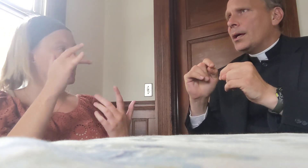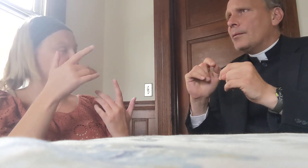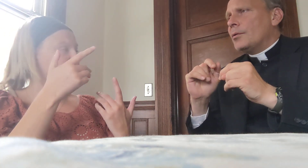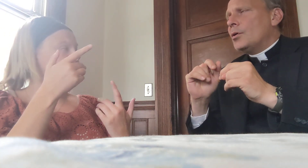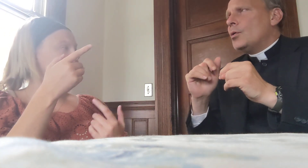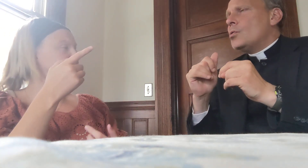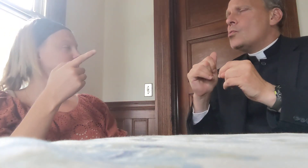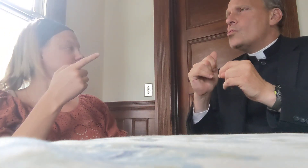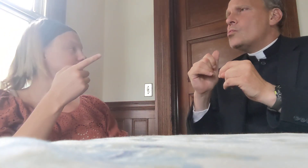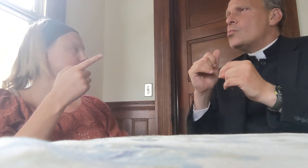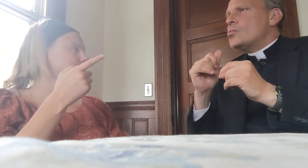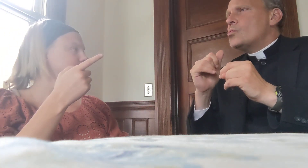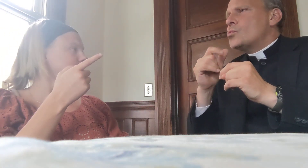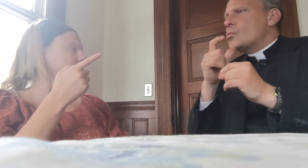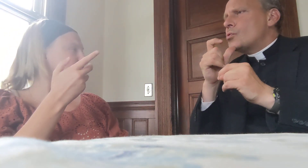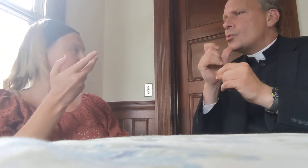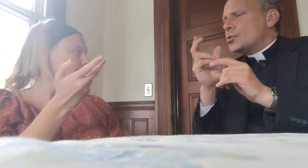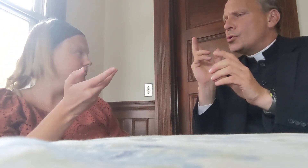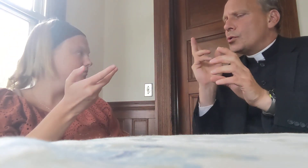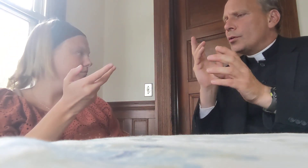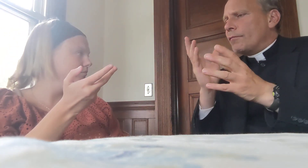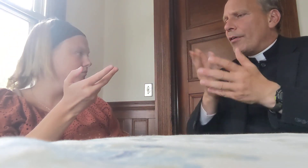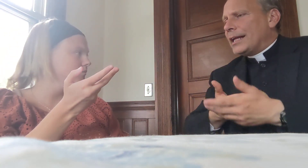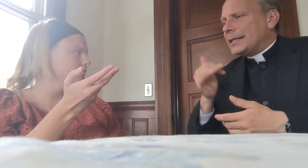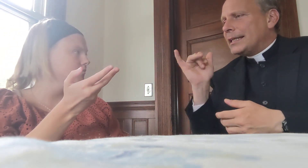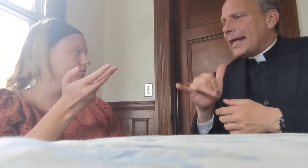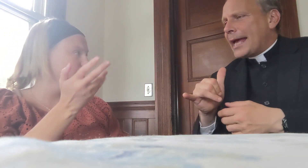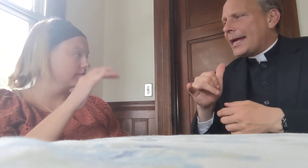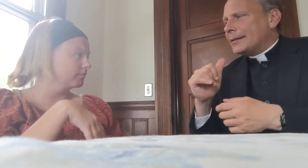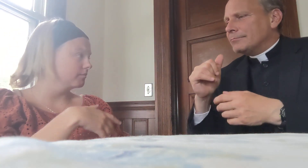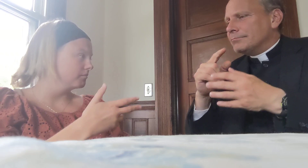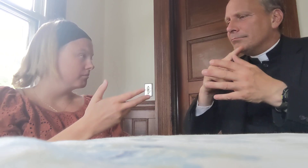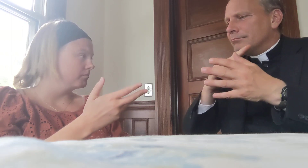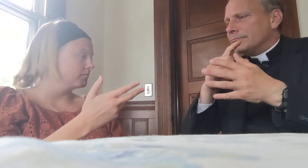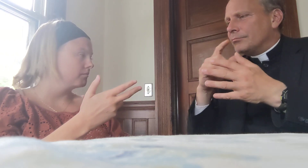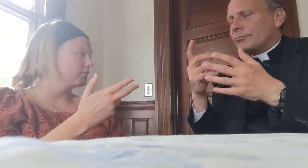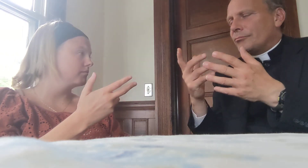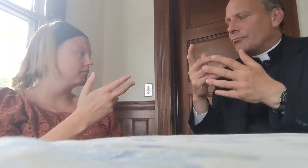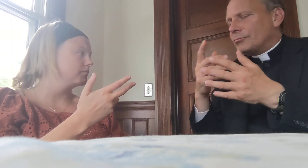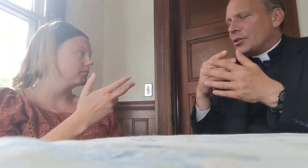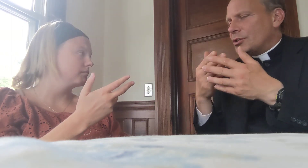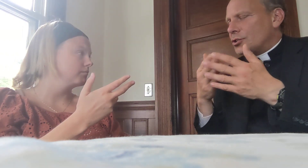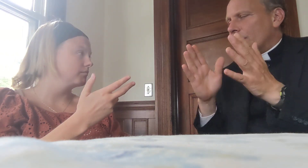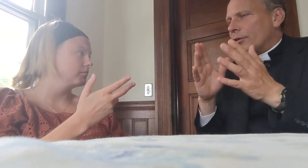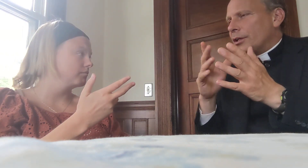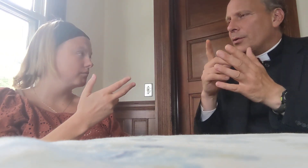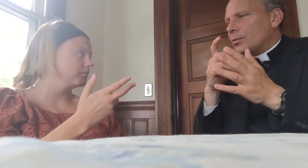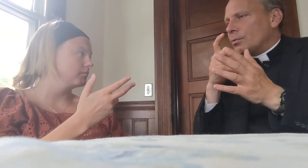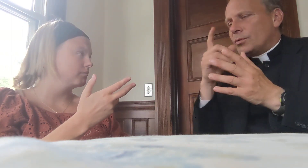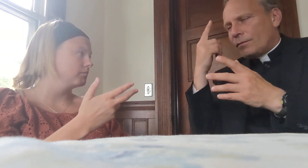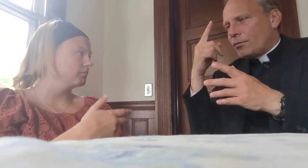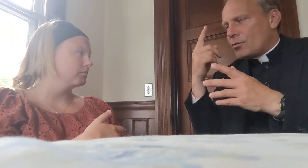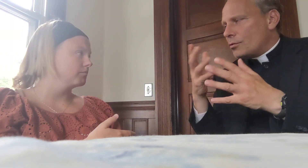who's invited to that, but just generally, who's it for?